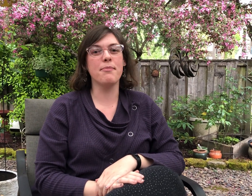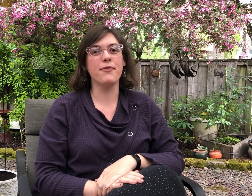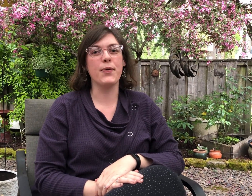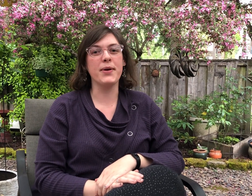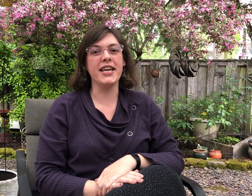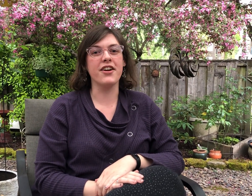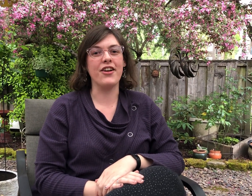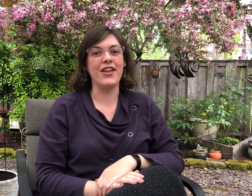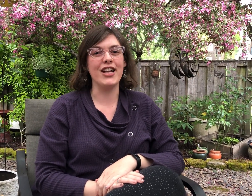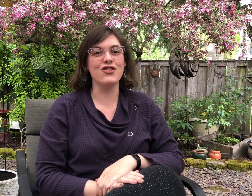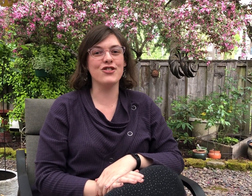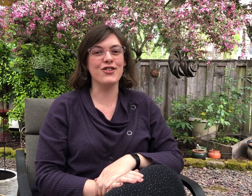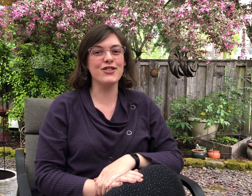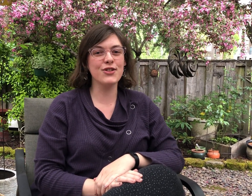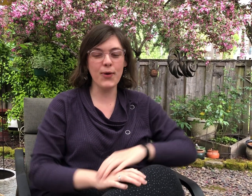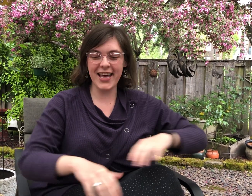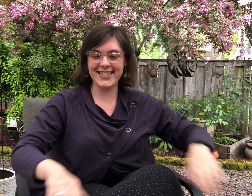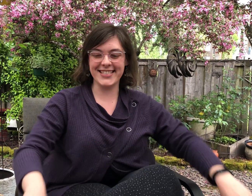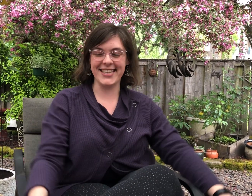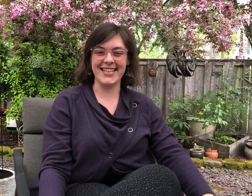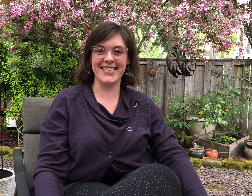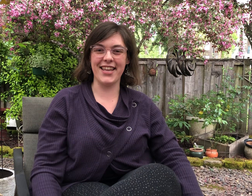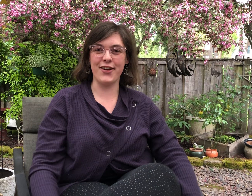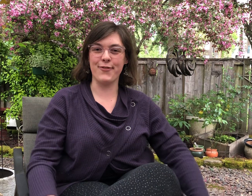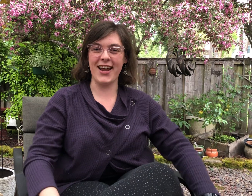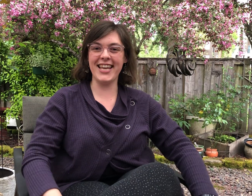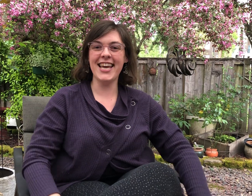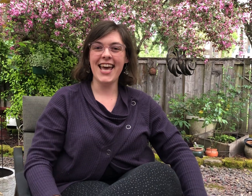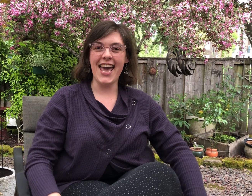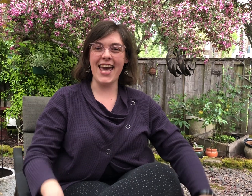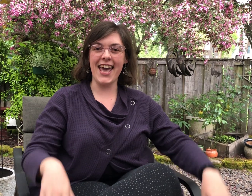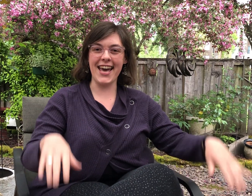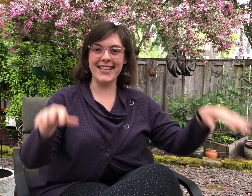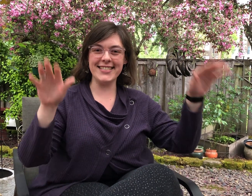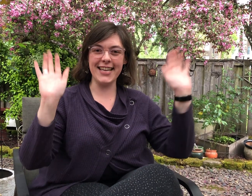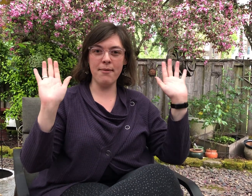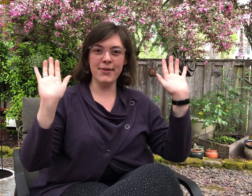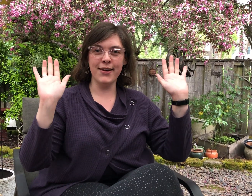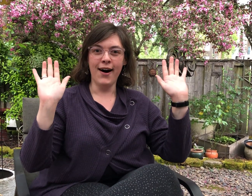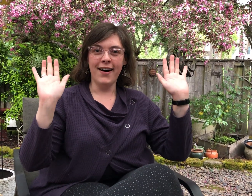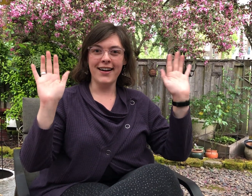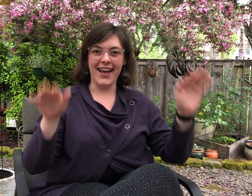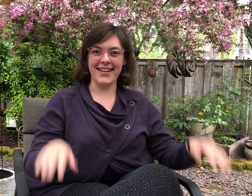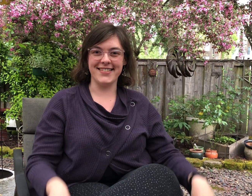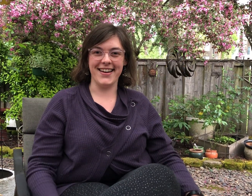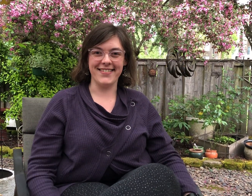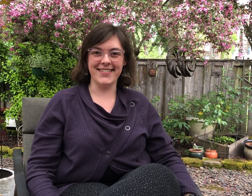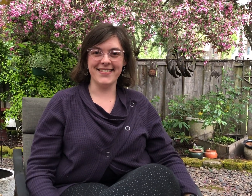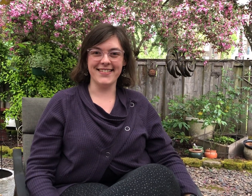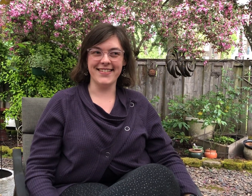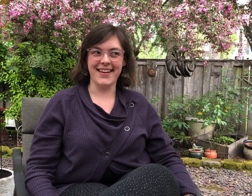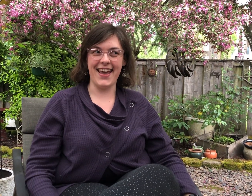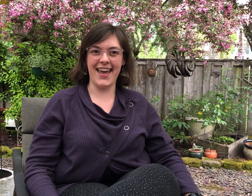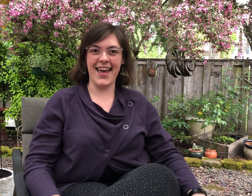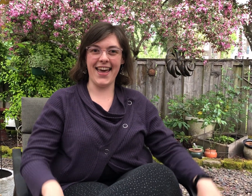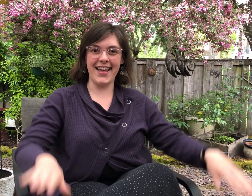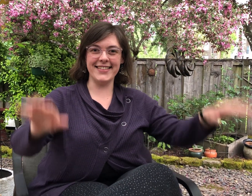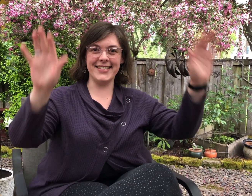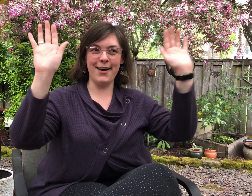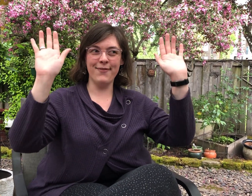before we eat our lunch. So let's go ahead and sing that together. Ready? Hands up! Hands down! Hands up!